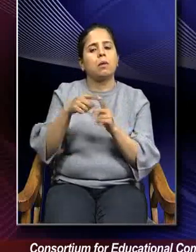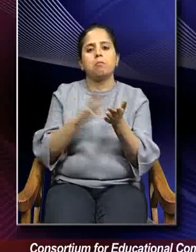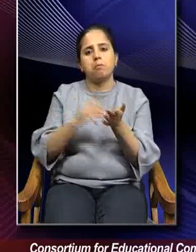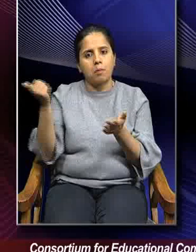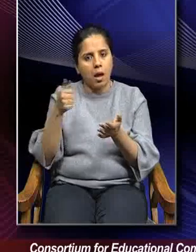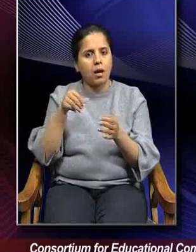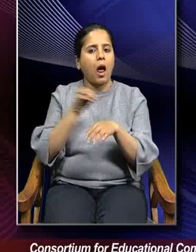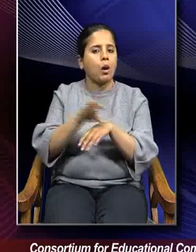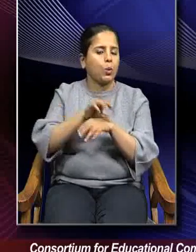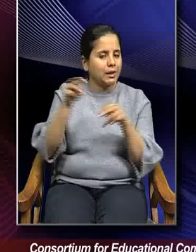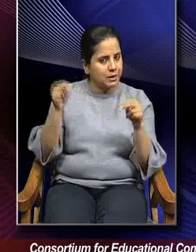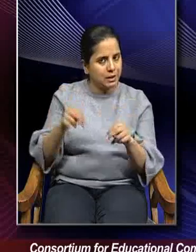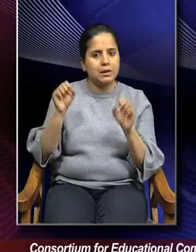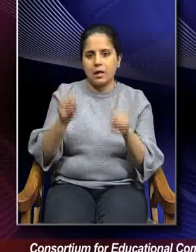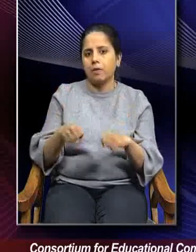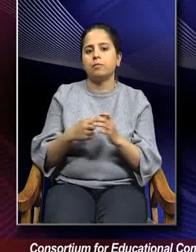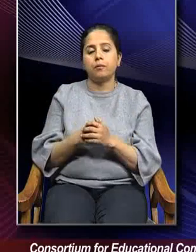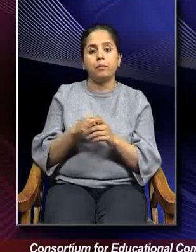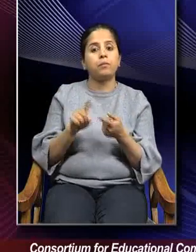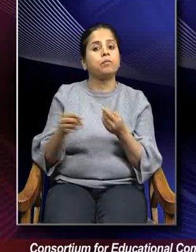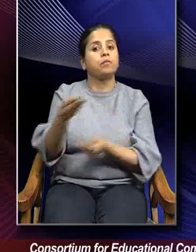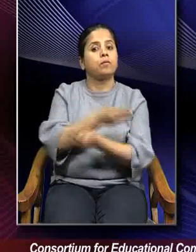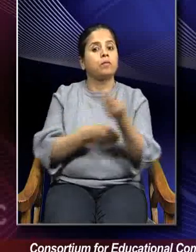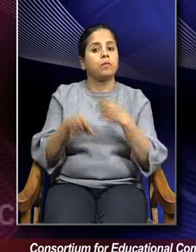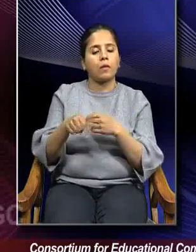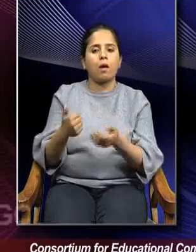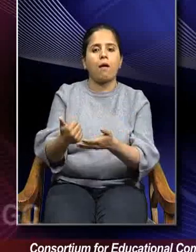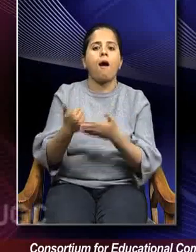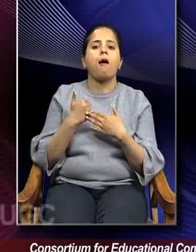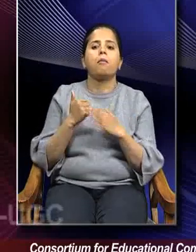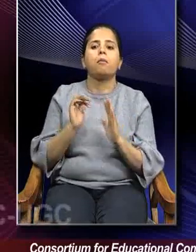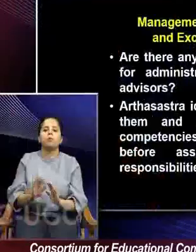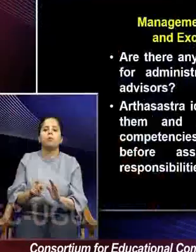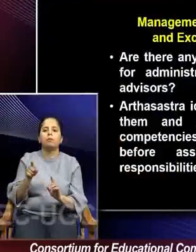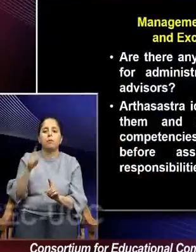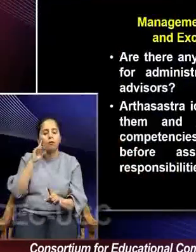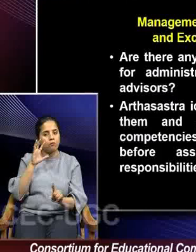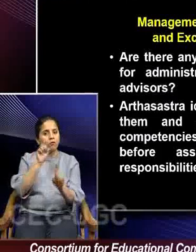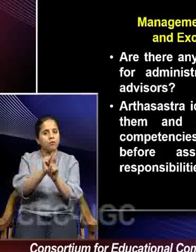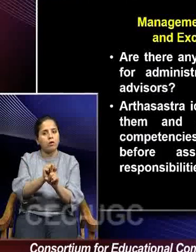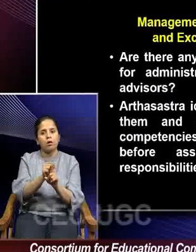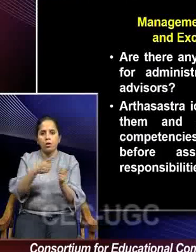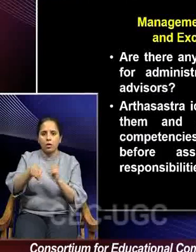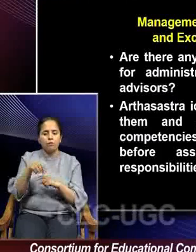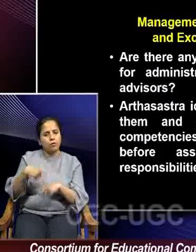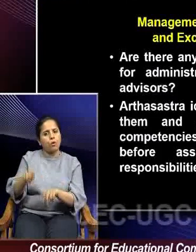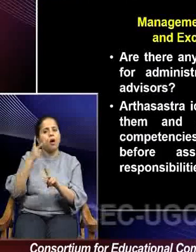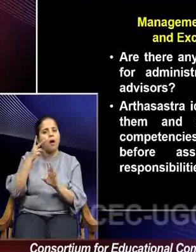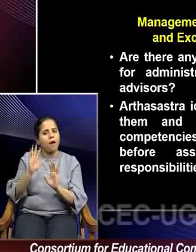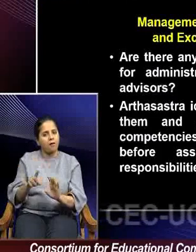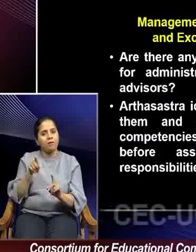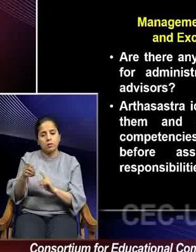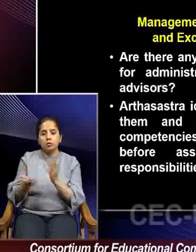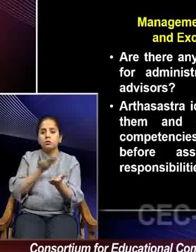and advisors. So Arthashastra is helping us here. It identifies quite a few of them and it